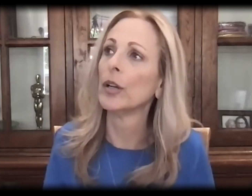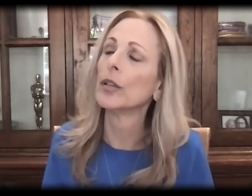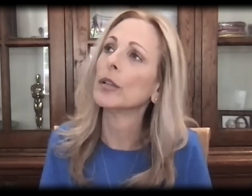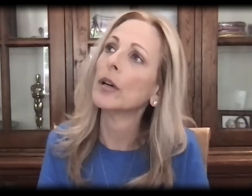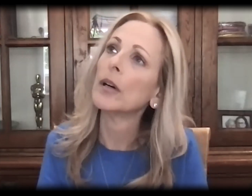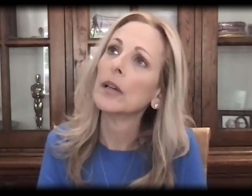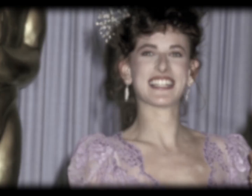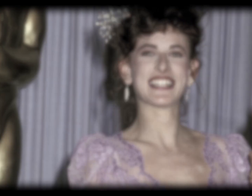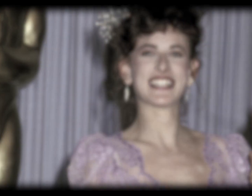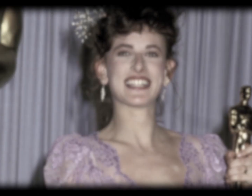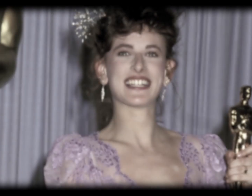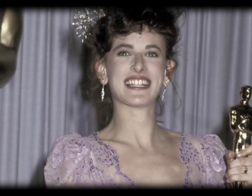Oscar.